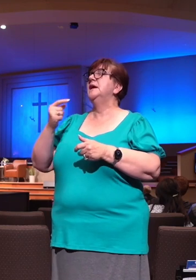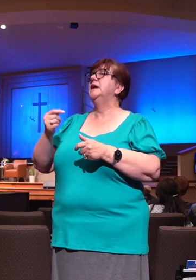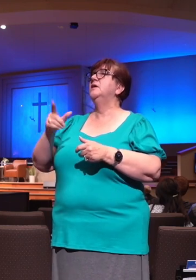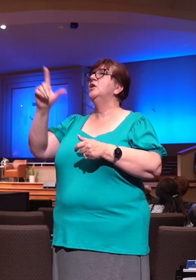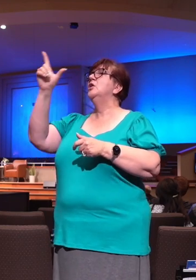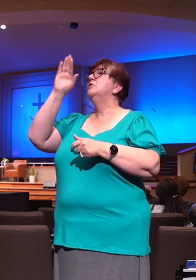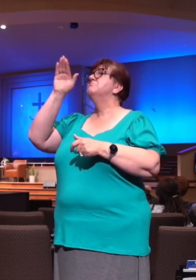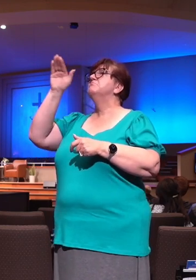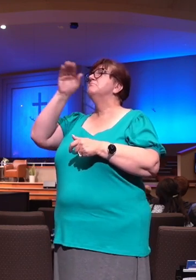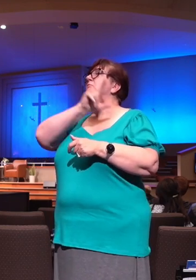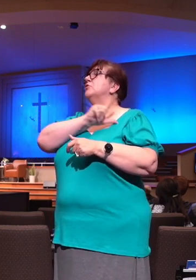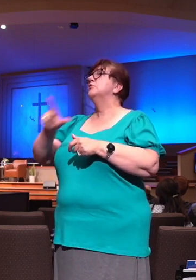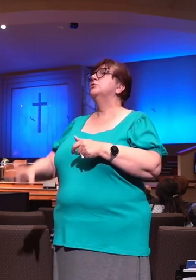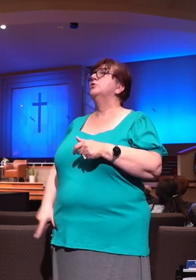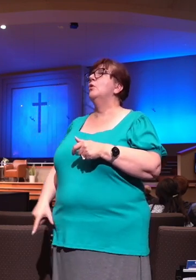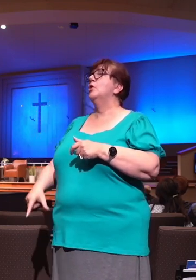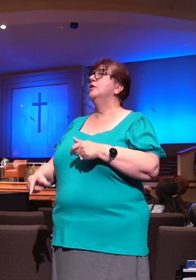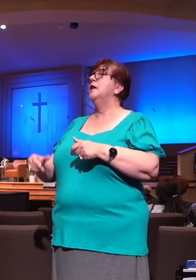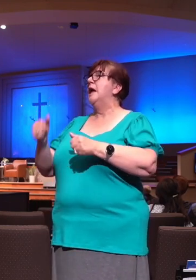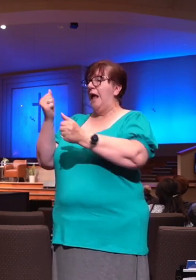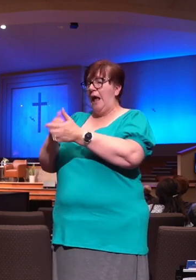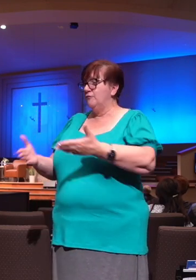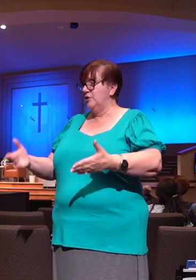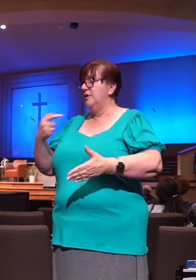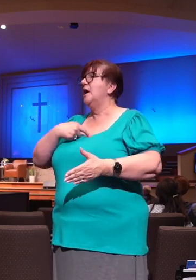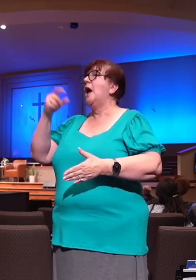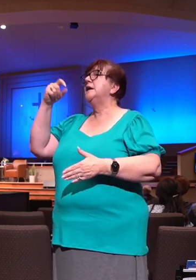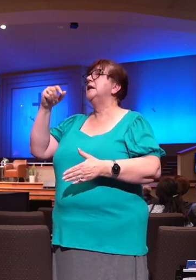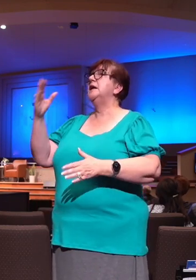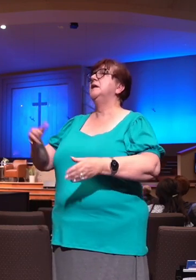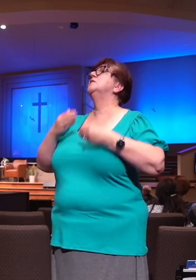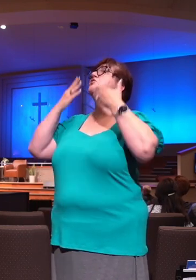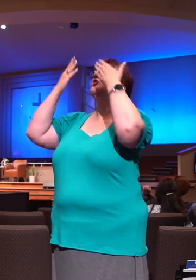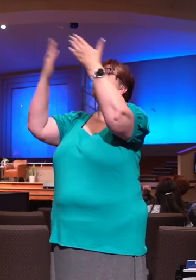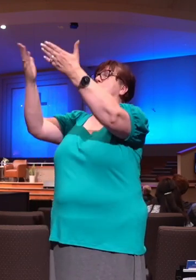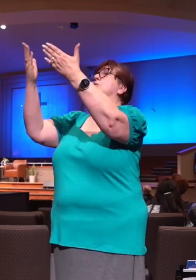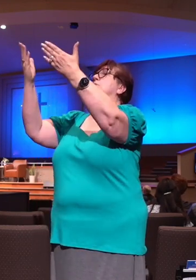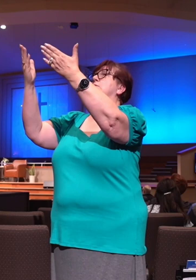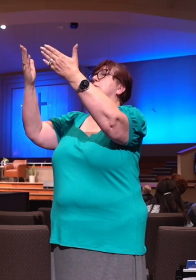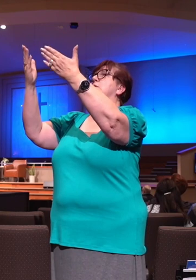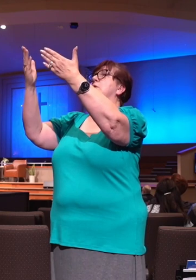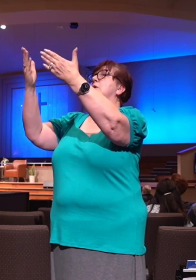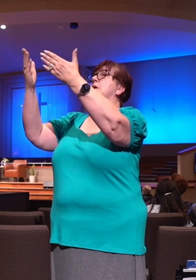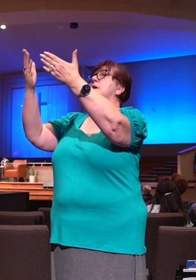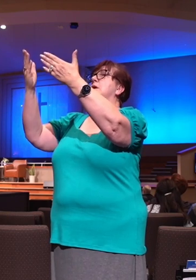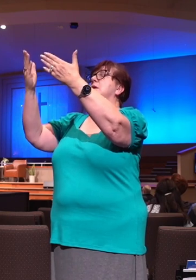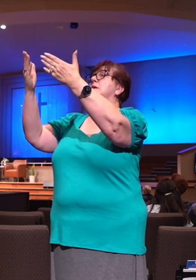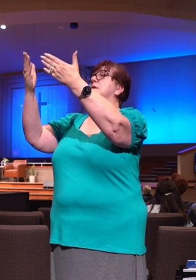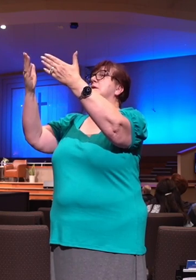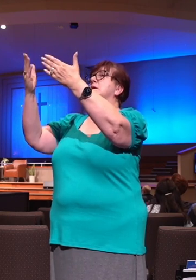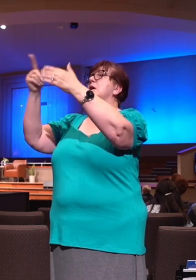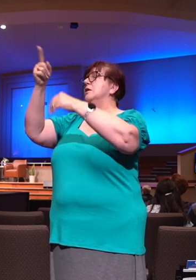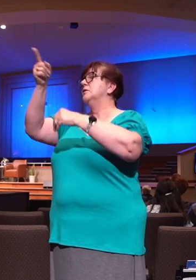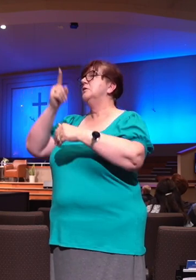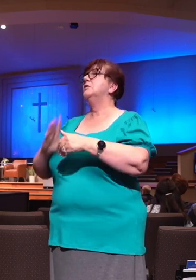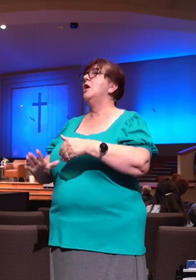All that I need is you. I don't just need these bills paid. I don't need this problem taken care of. God, I just need you.